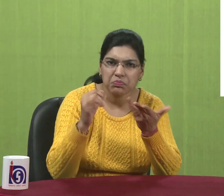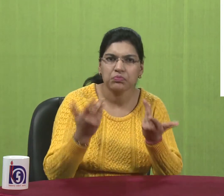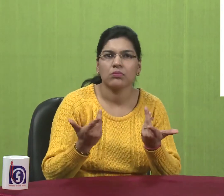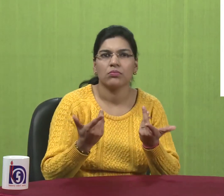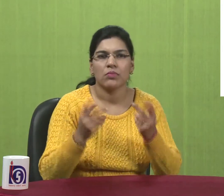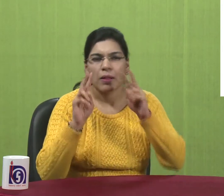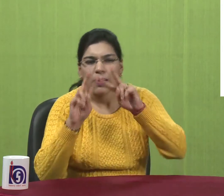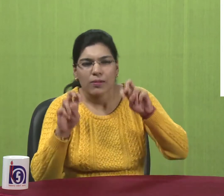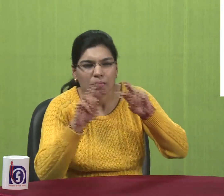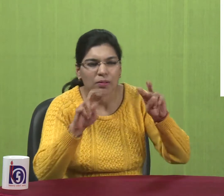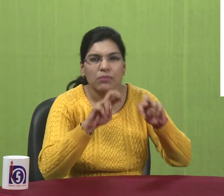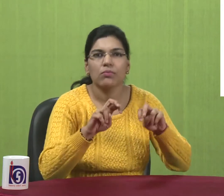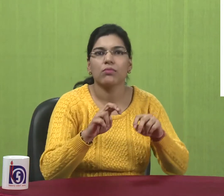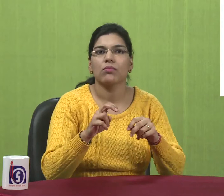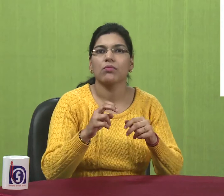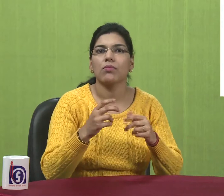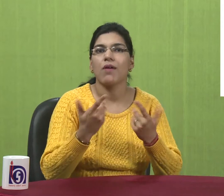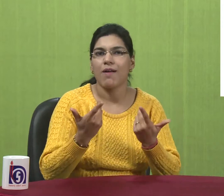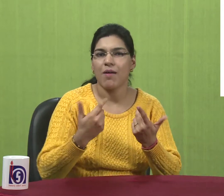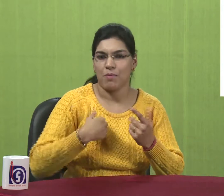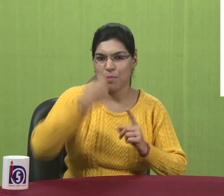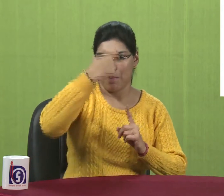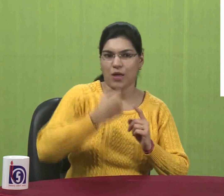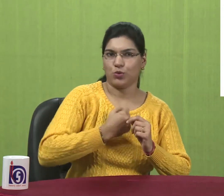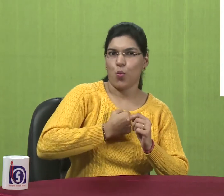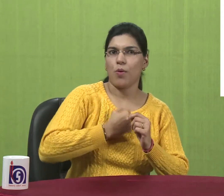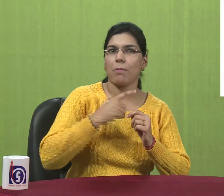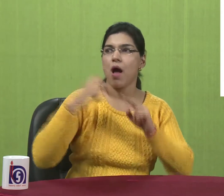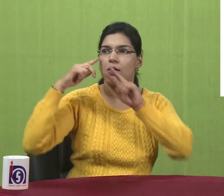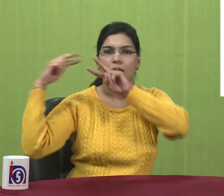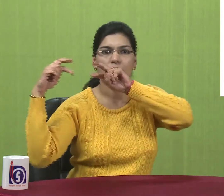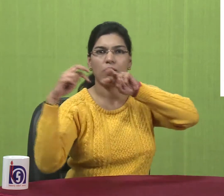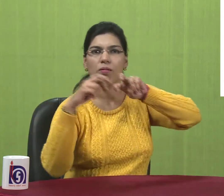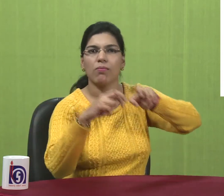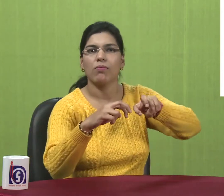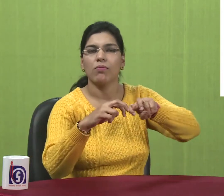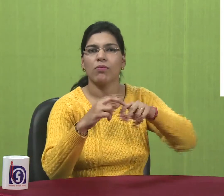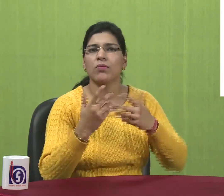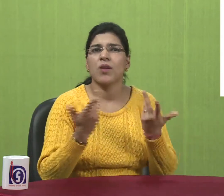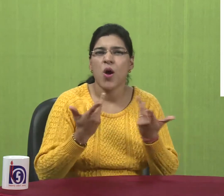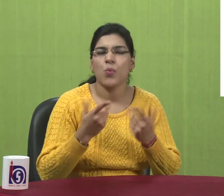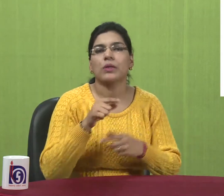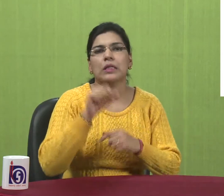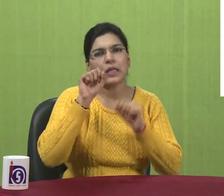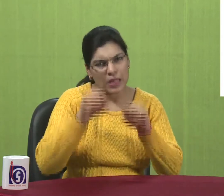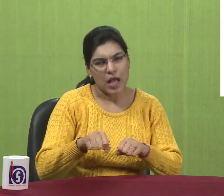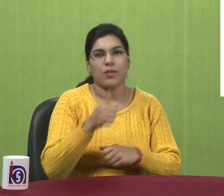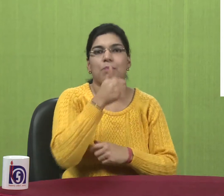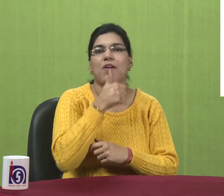take away your computer. delete your data or inquire your data. So to